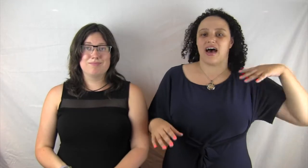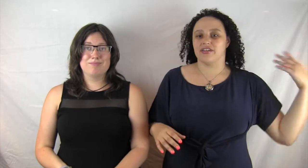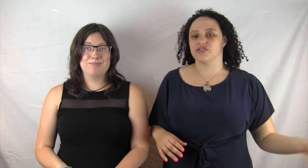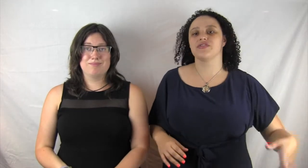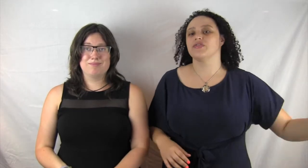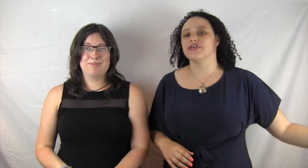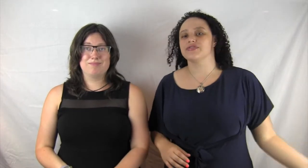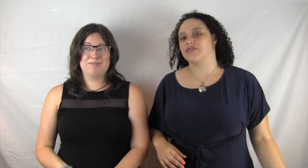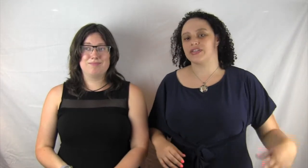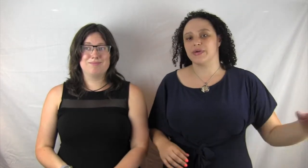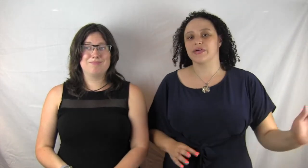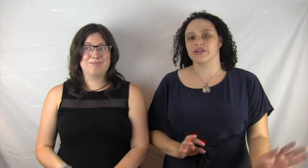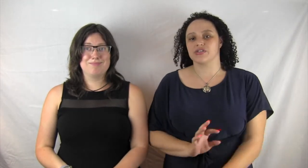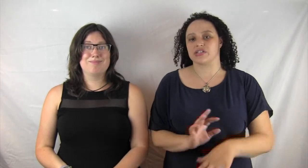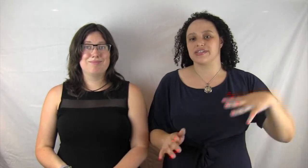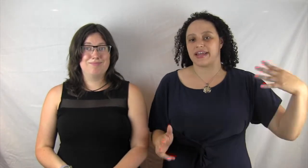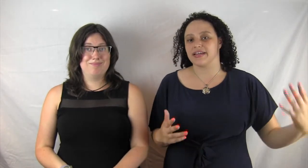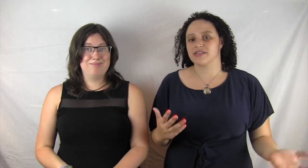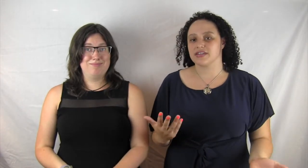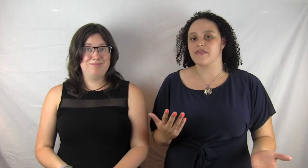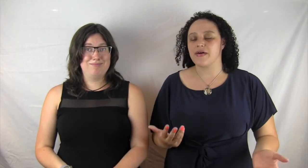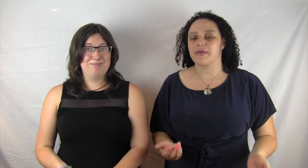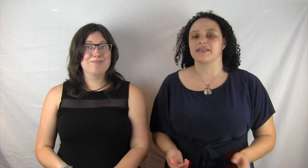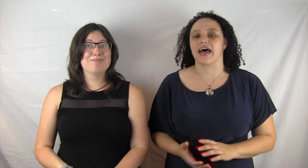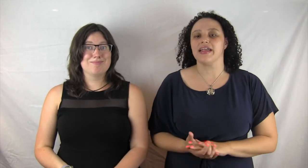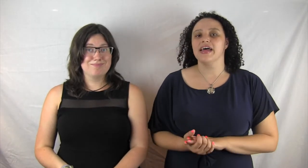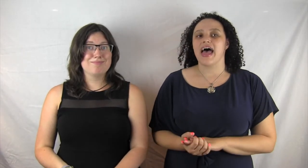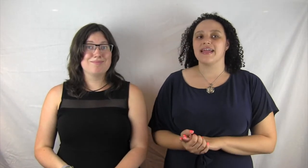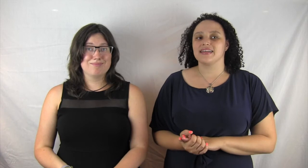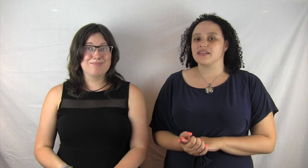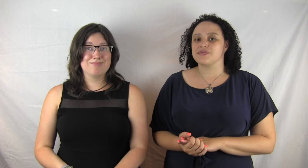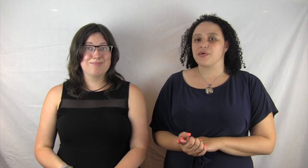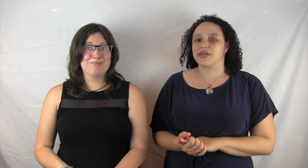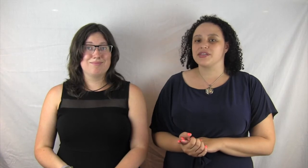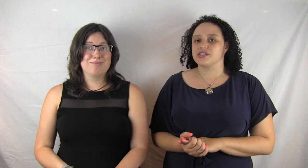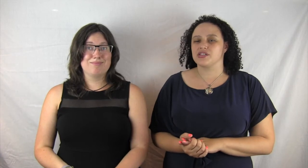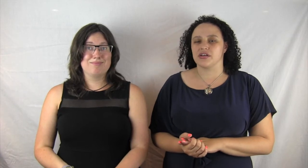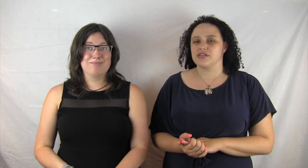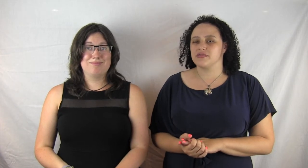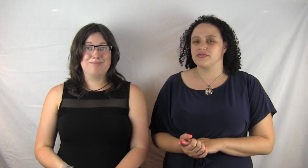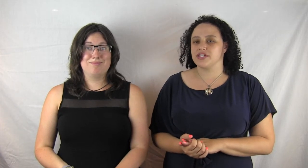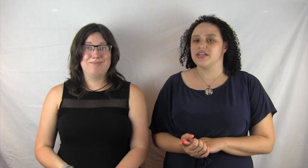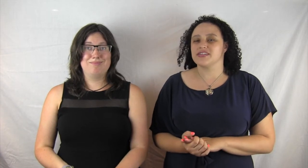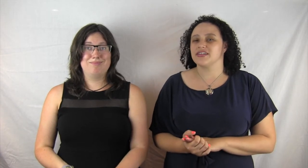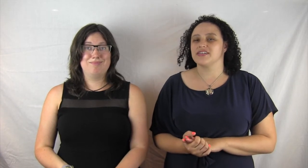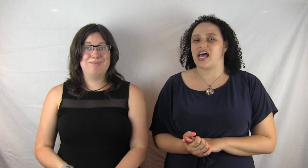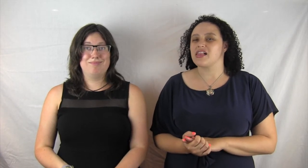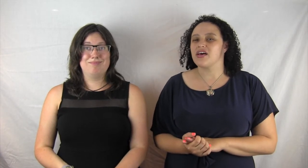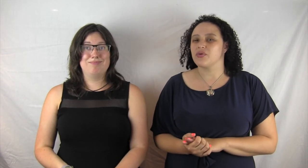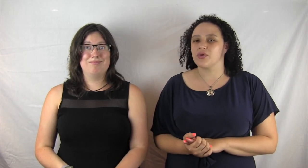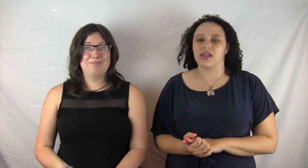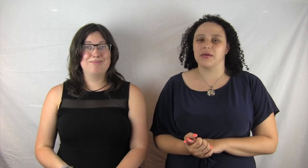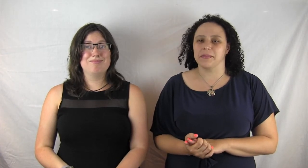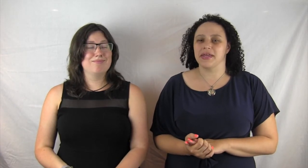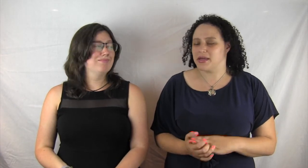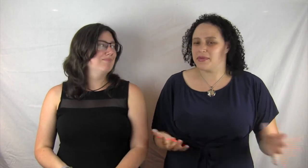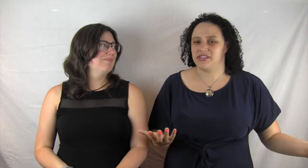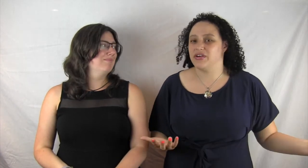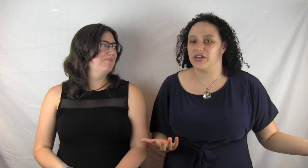hundreds of years of experience just setting stuff up like that. And then in this book, he's just chasing Tella, or like, being mysterious.